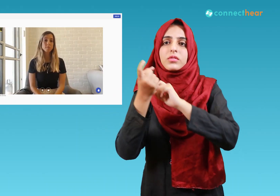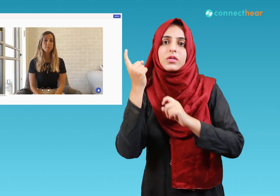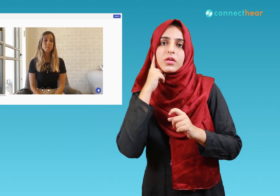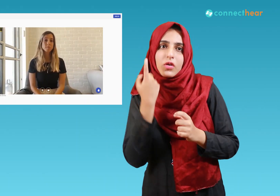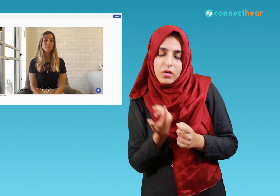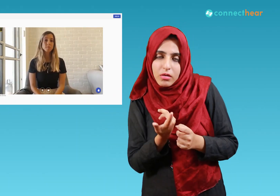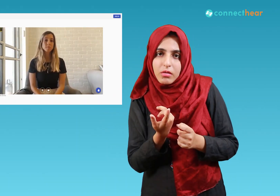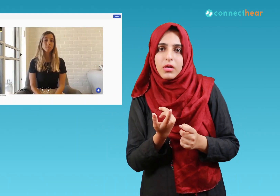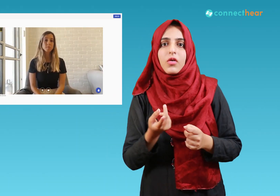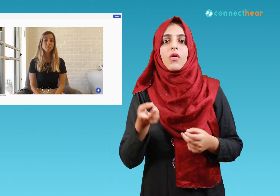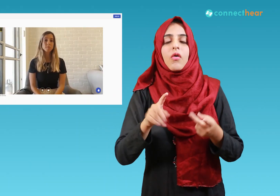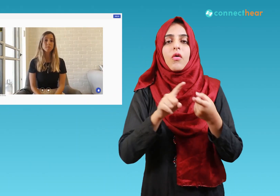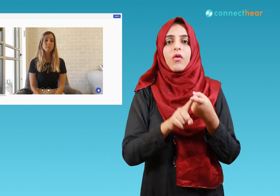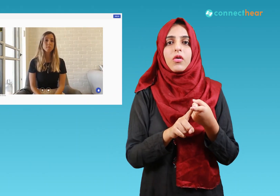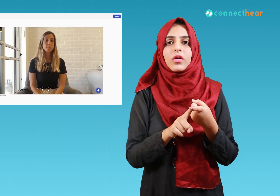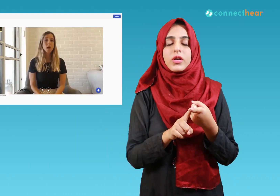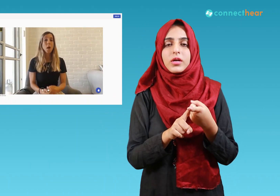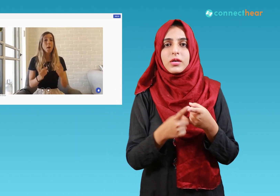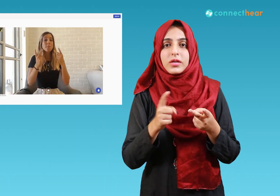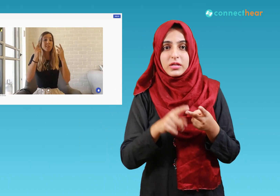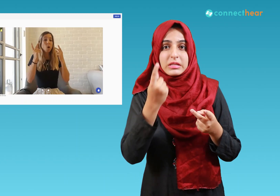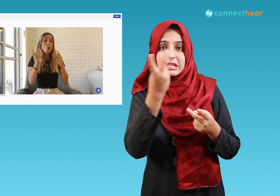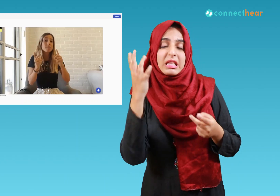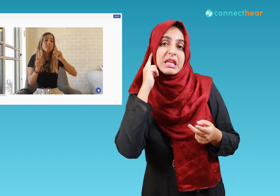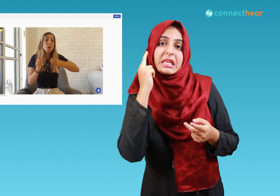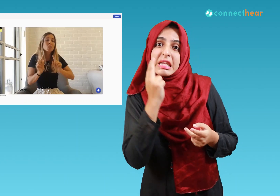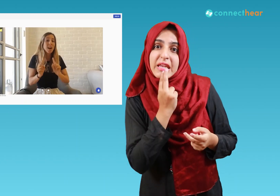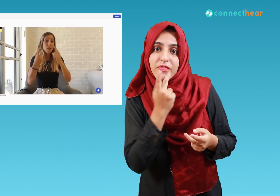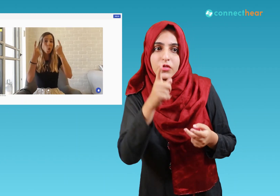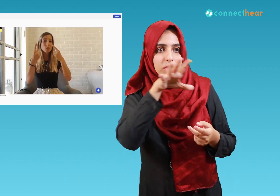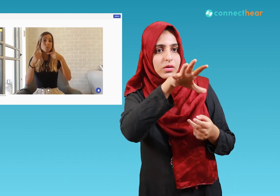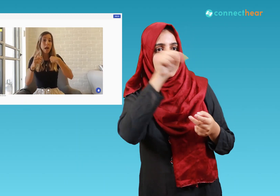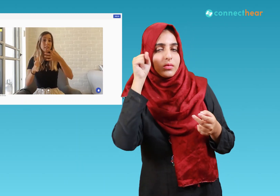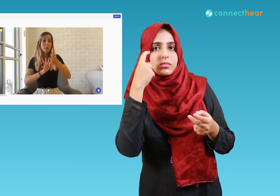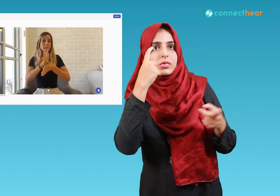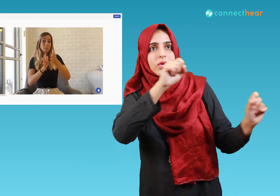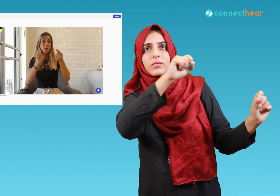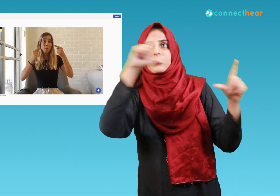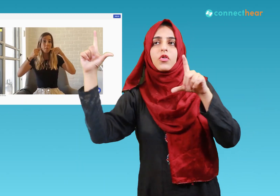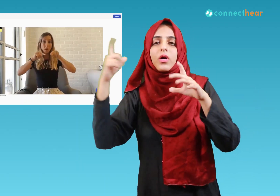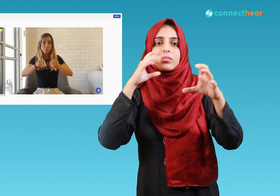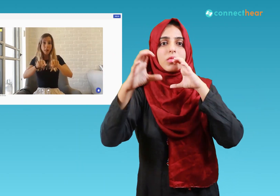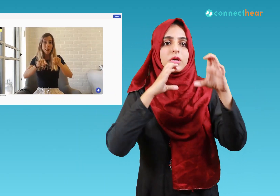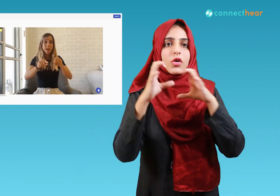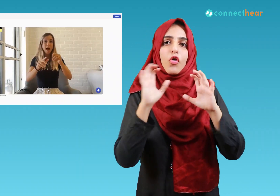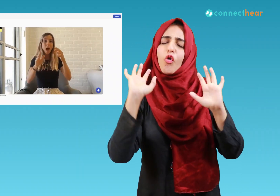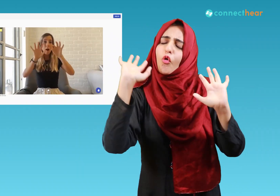tone other than that deaf people would be able to recognize who's talking if the person is doing sign language